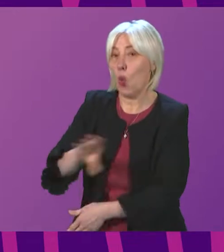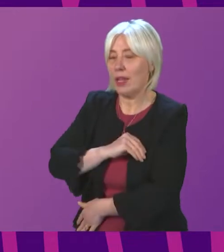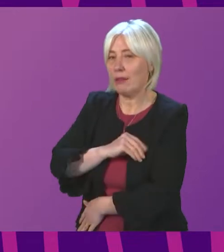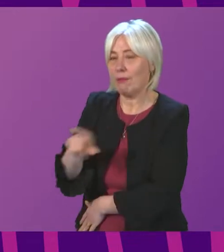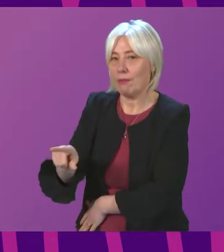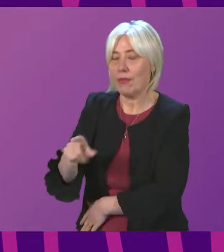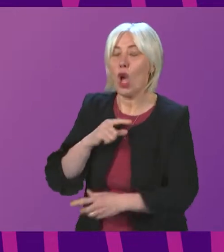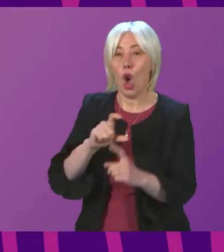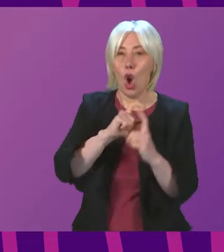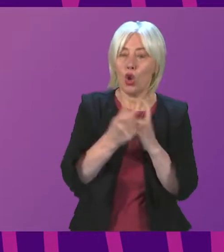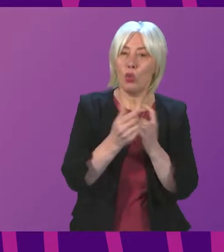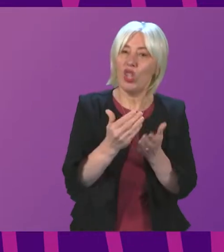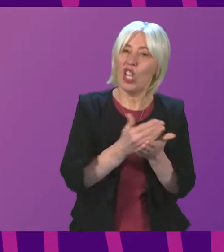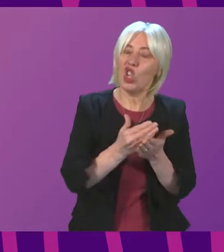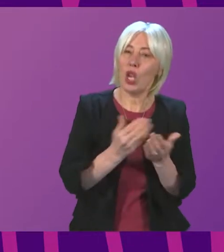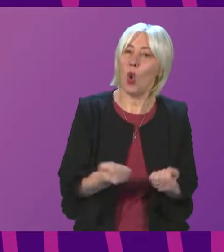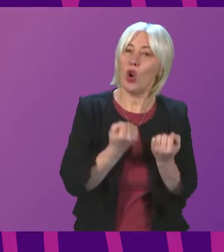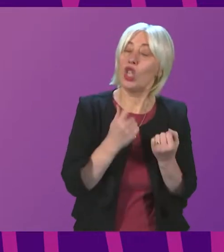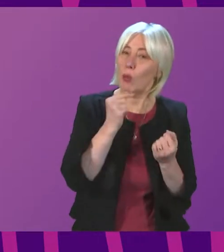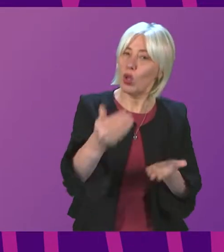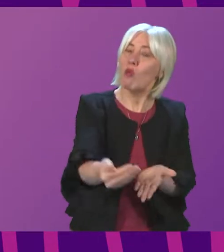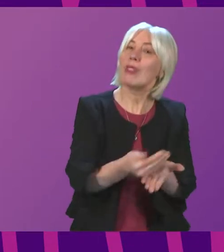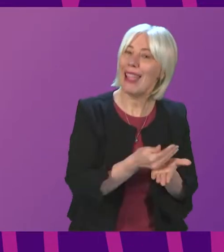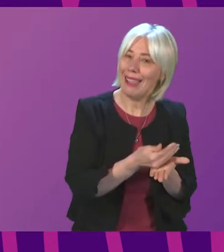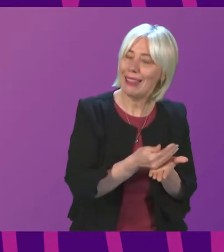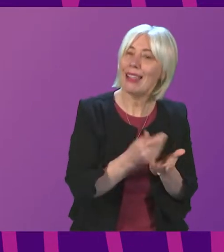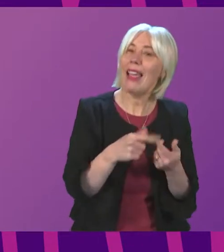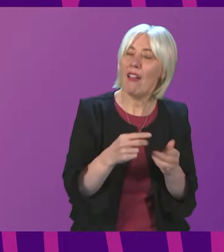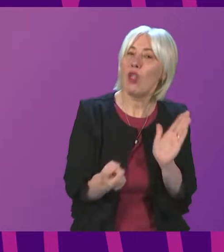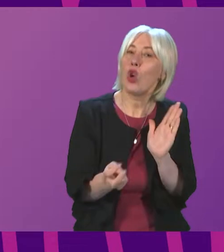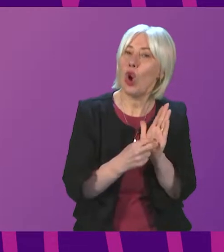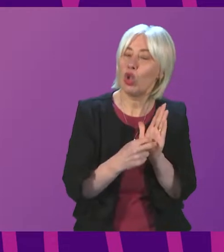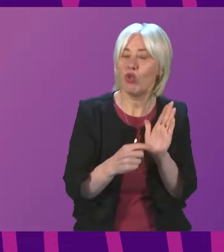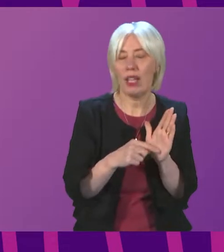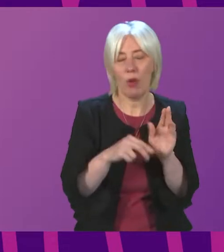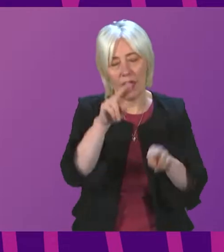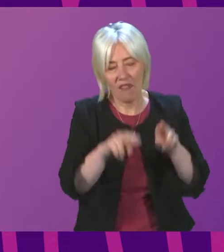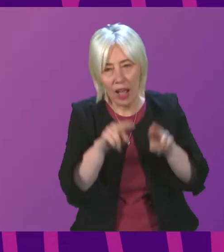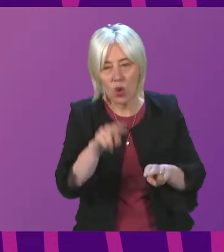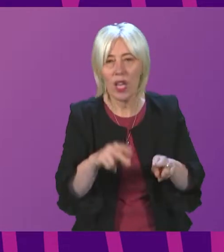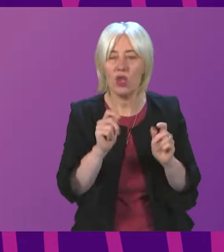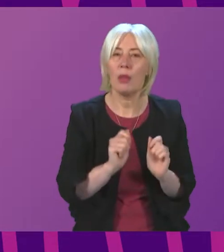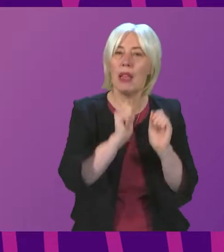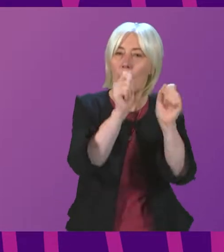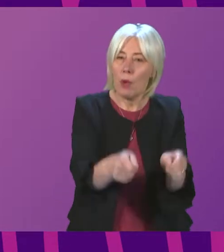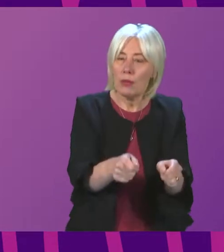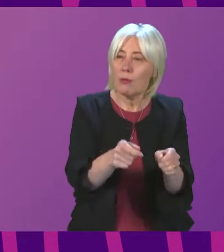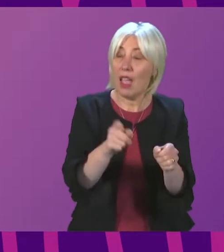suggested that community shared ownership could be protected if additional points in the contract evaluation were awarded for bidder